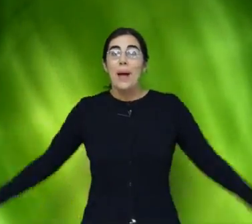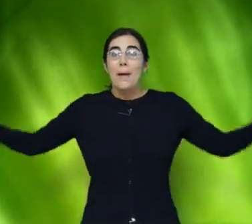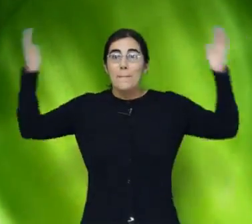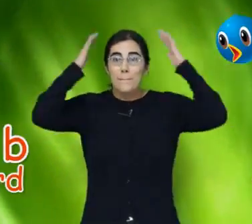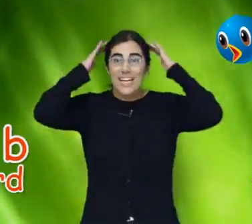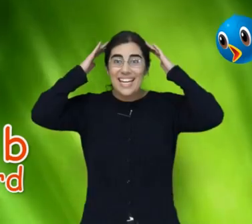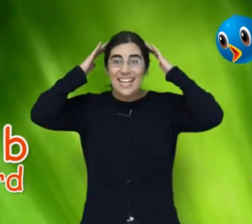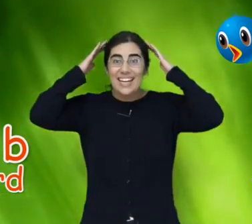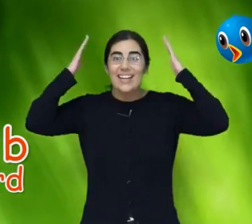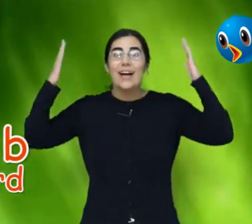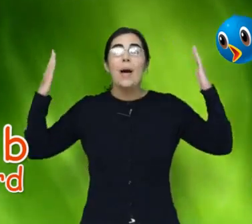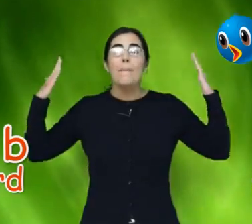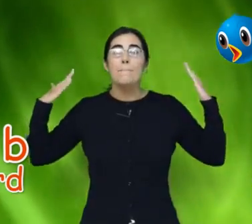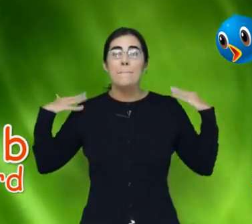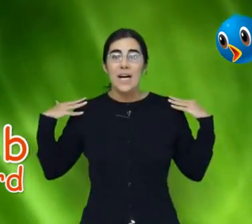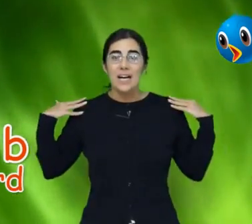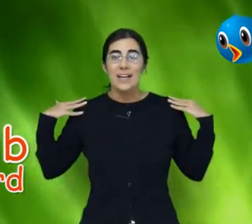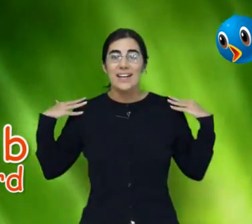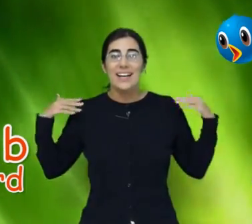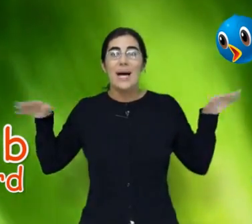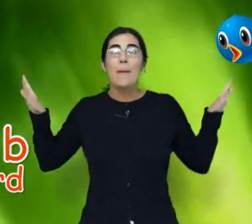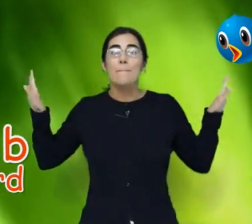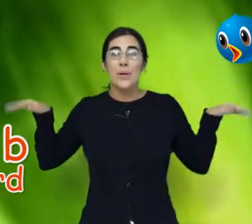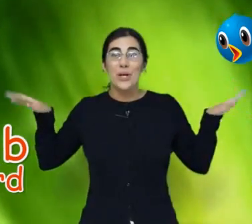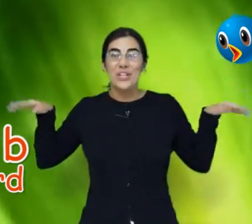B. B. Bird.